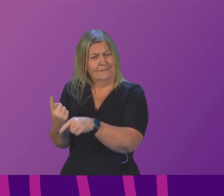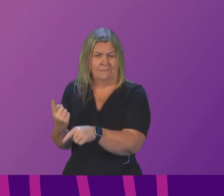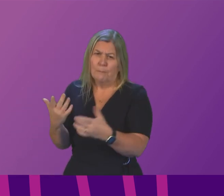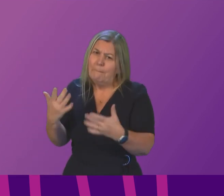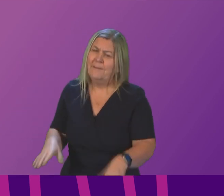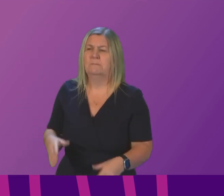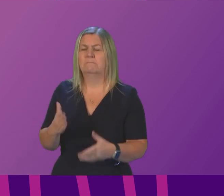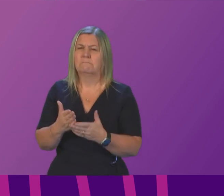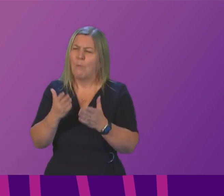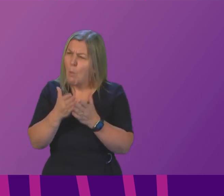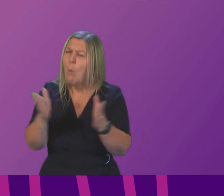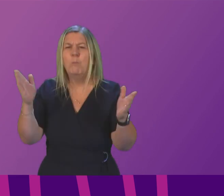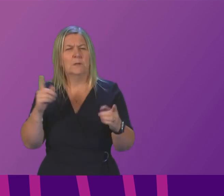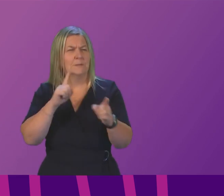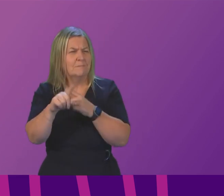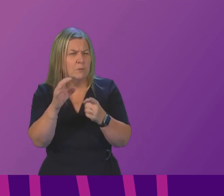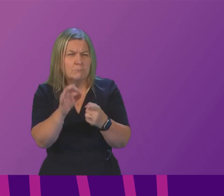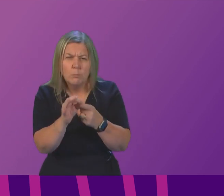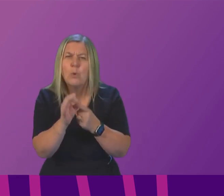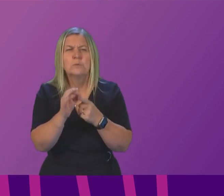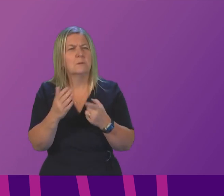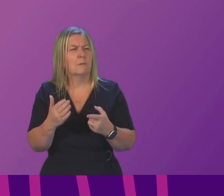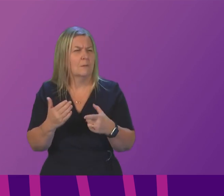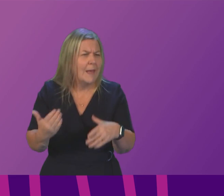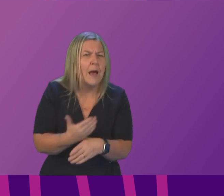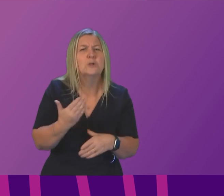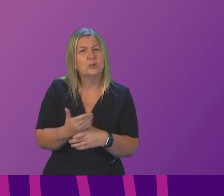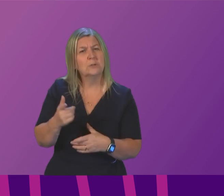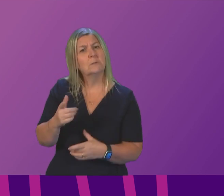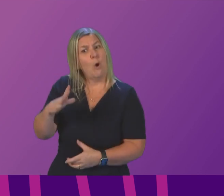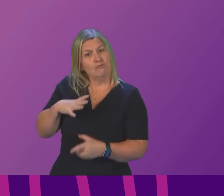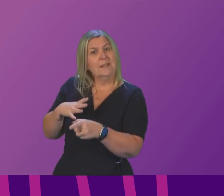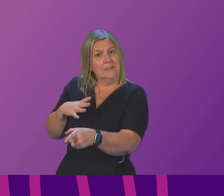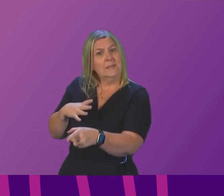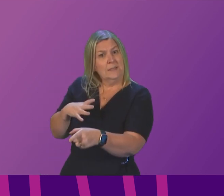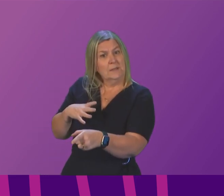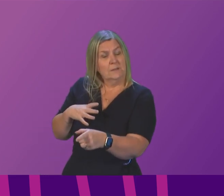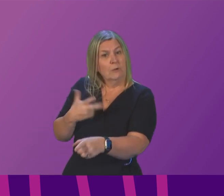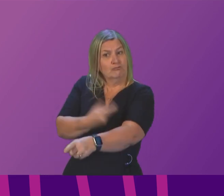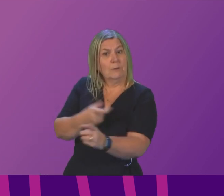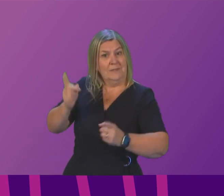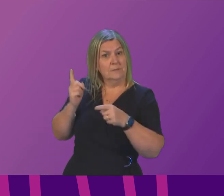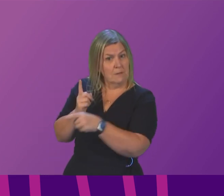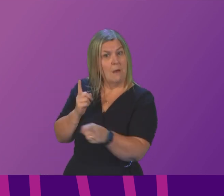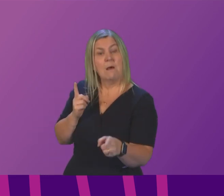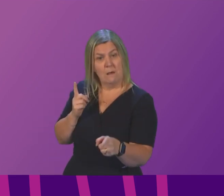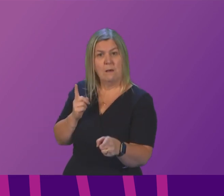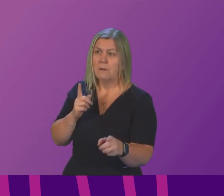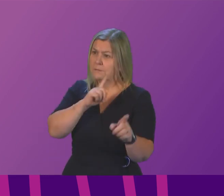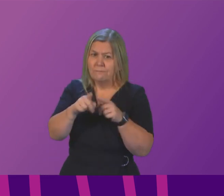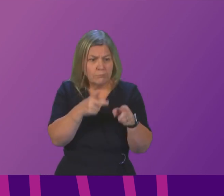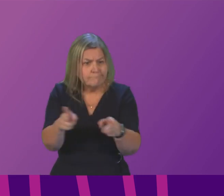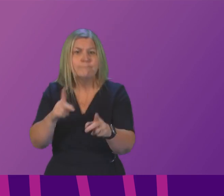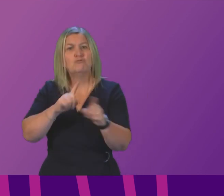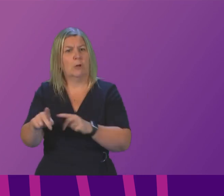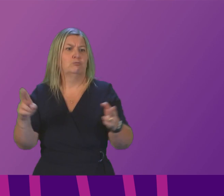just been open to different approaches but has actually taken forward already in her tenure as Drugs Minister many different approaches to